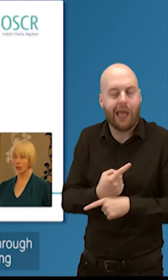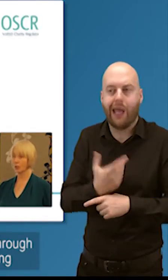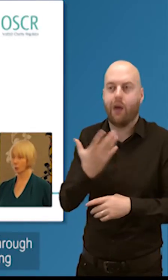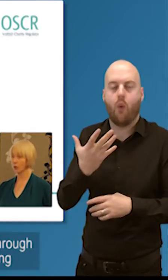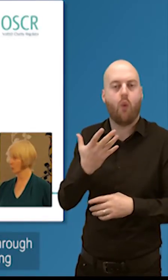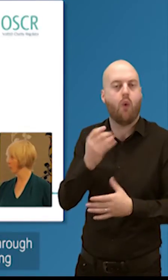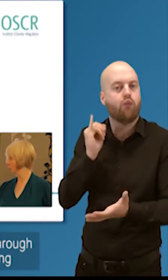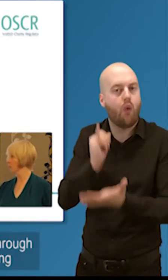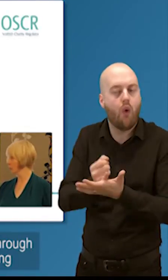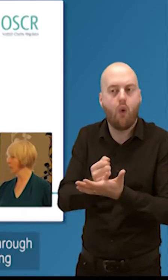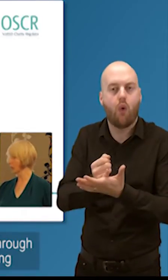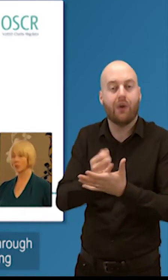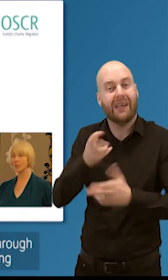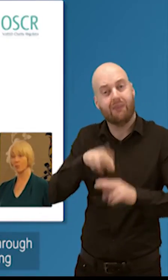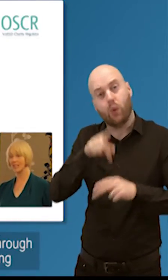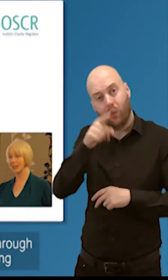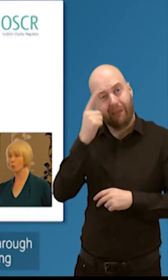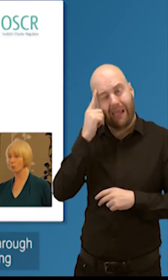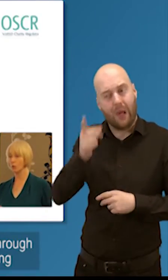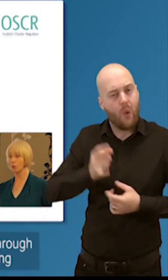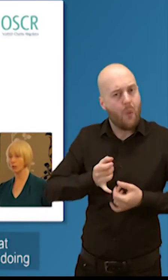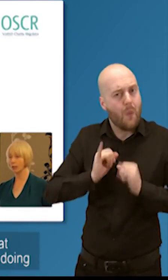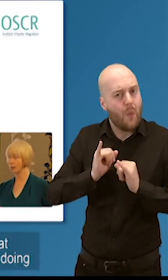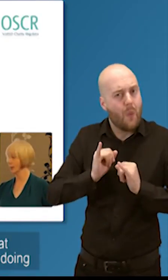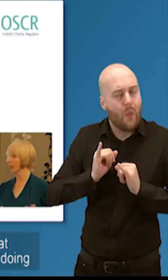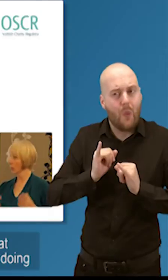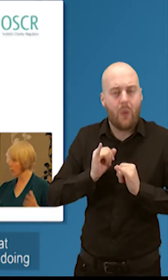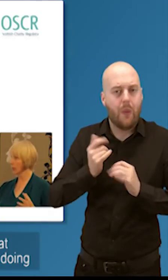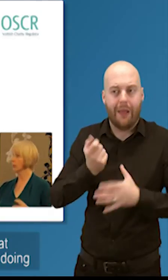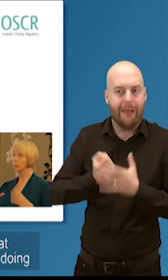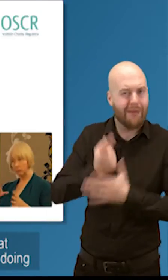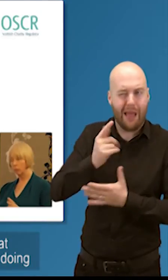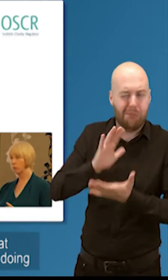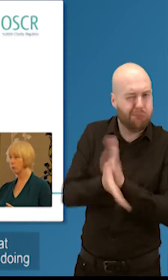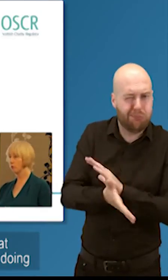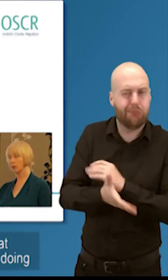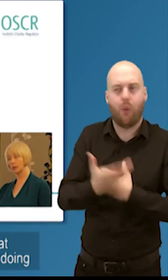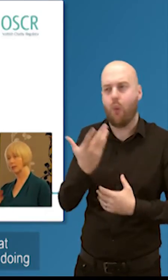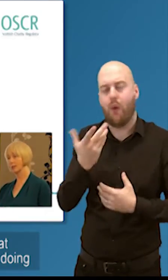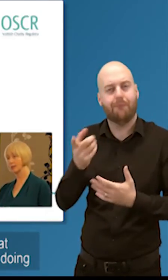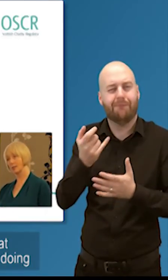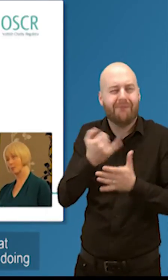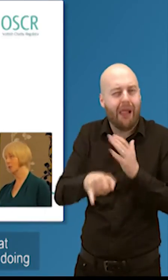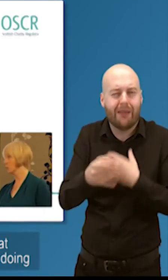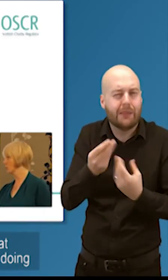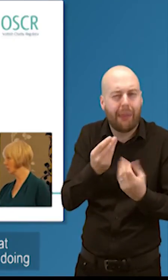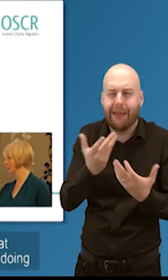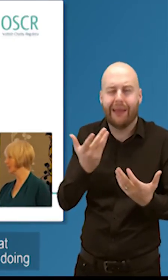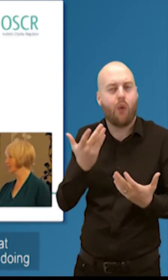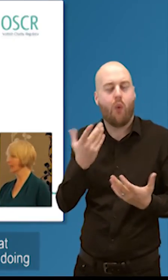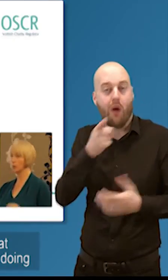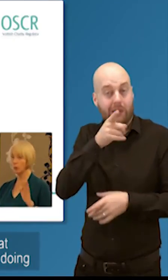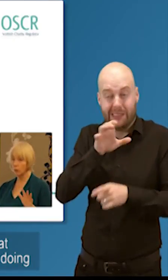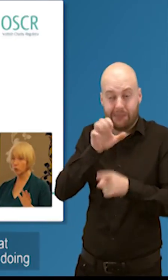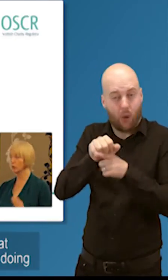you're trying to work through it and you're you're really trying to mitigate what's going on there you're thinking okay we found out that that somebody wasn't doing